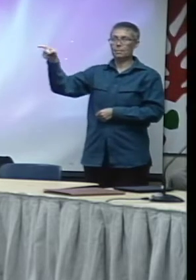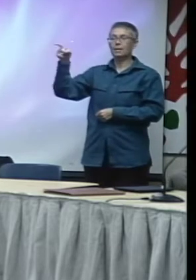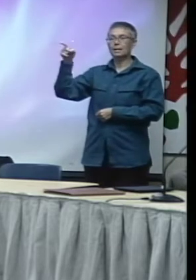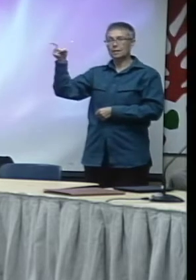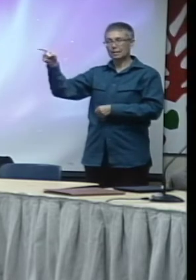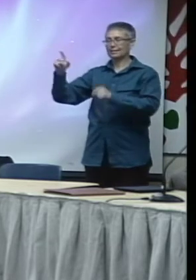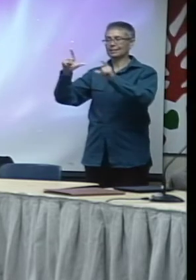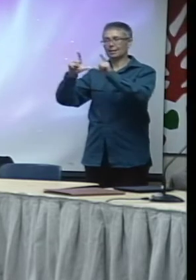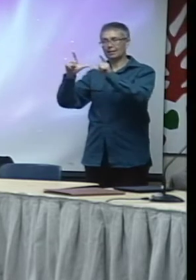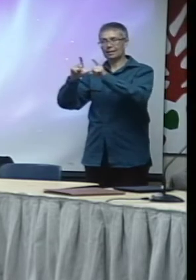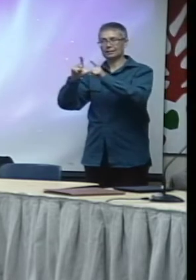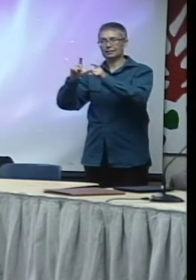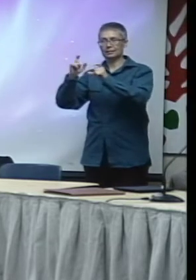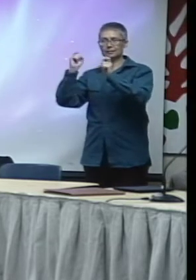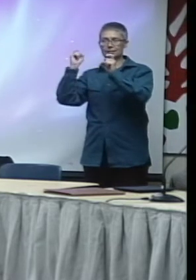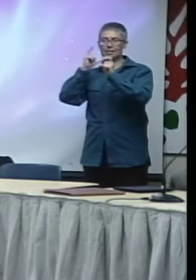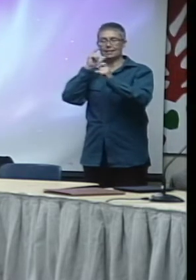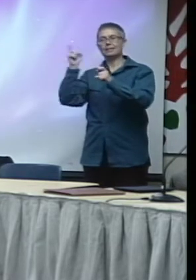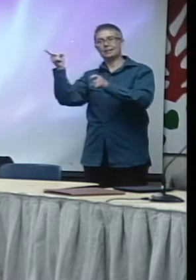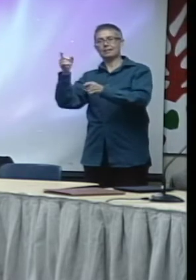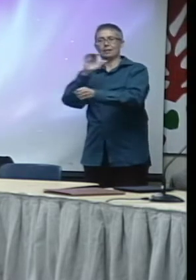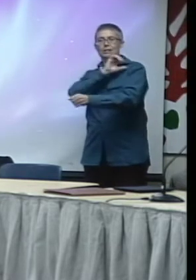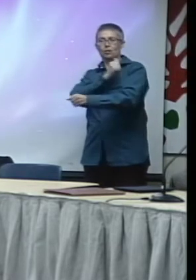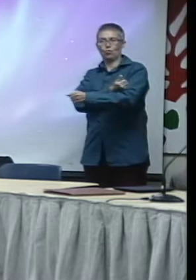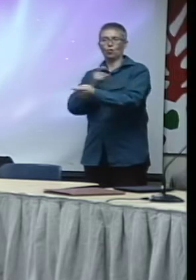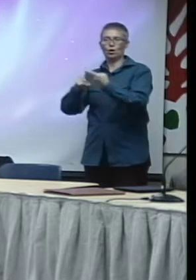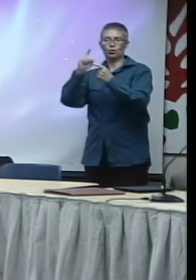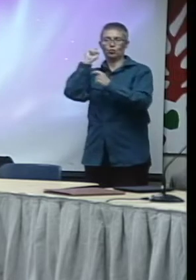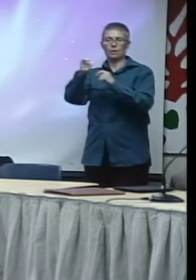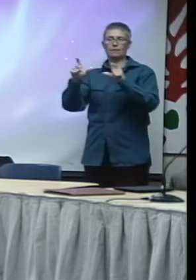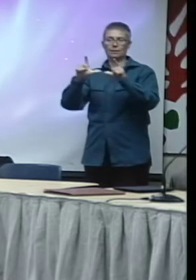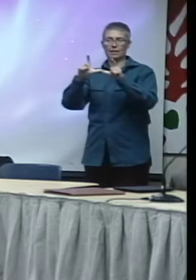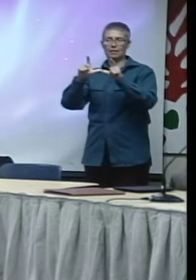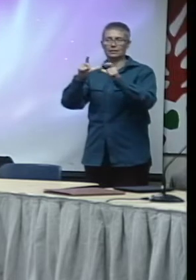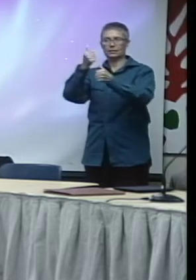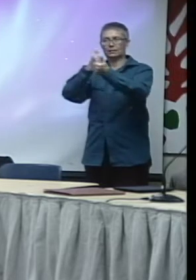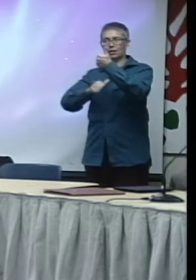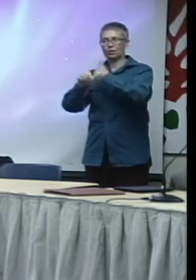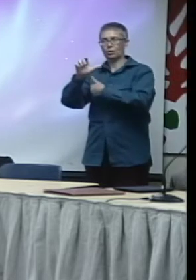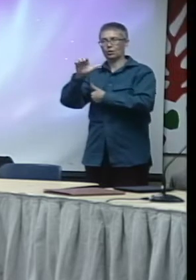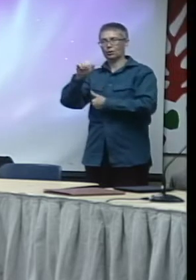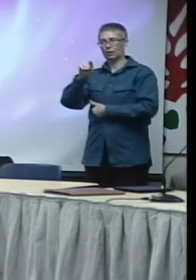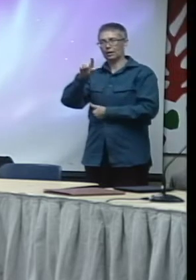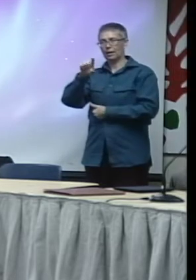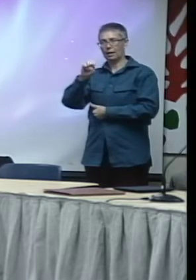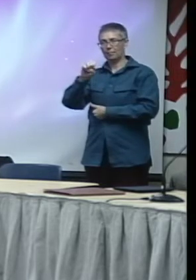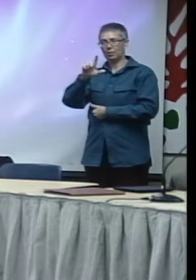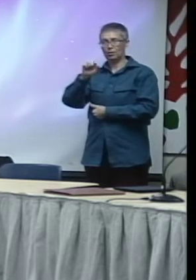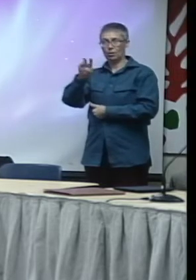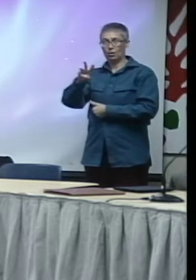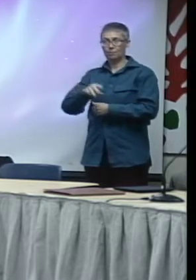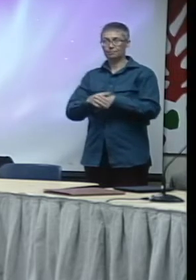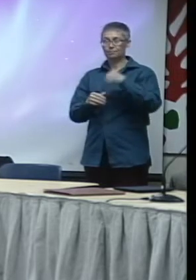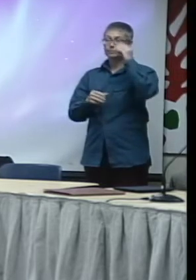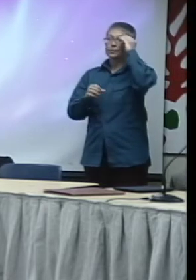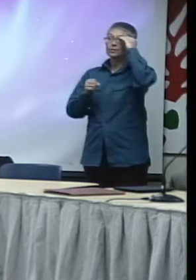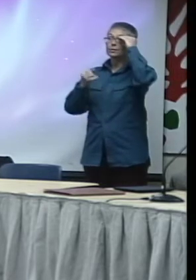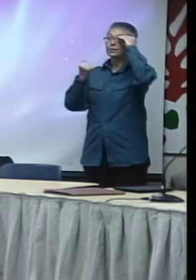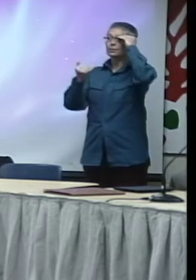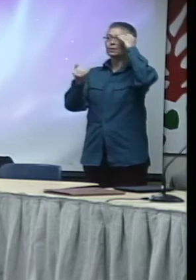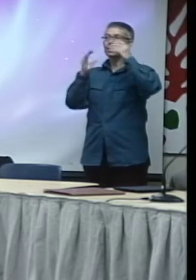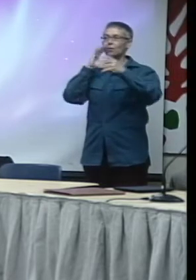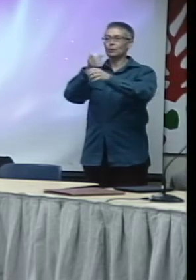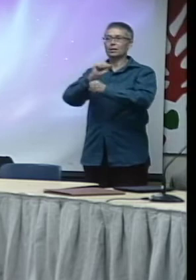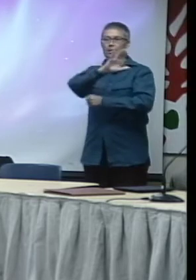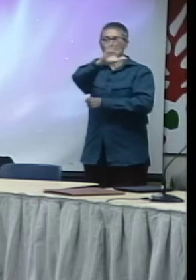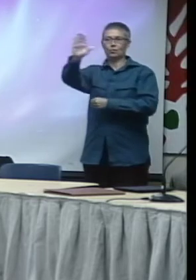pursuant to Massachusetts cable licensing law. At this hearing, we will receive comments and testimony from the general